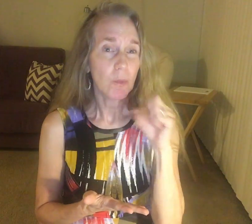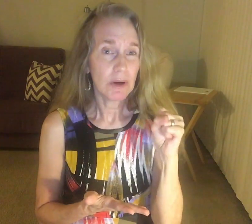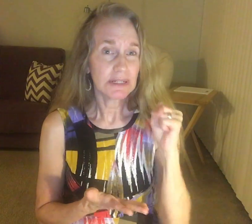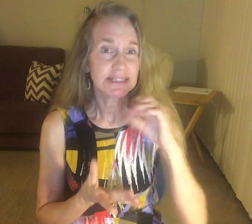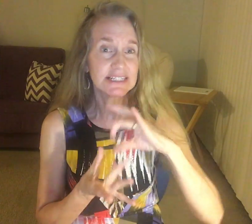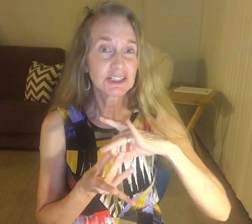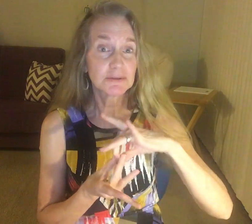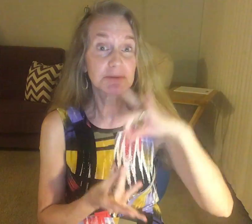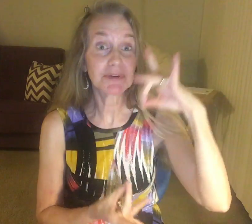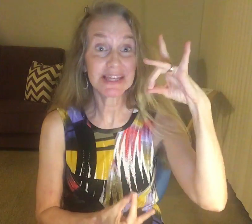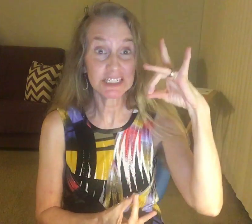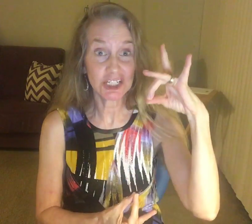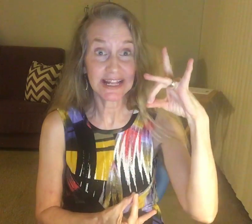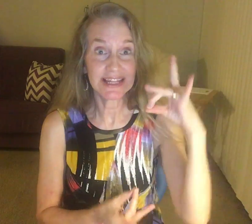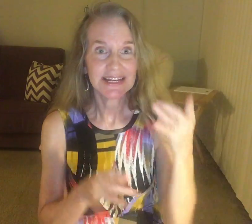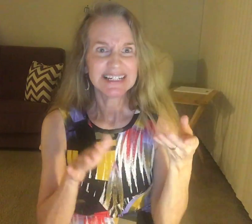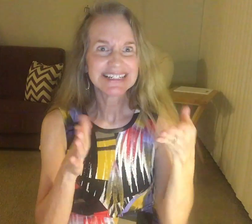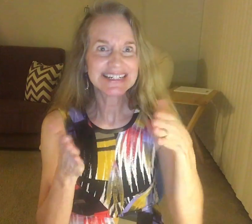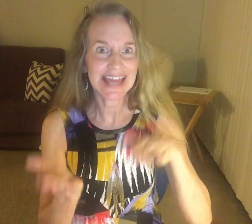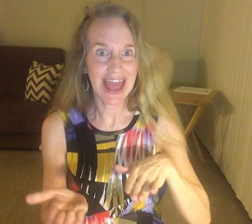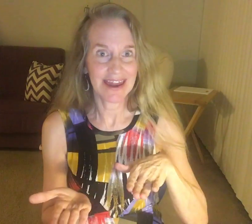was experiencing death.